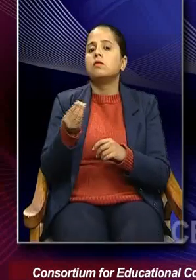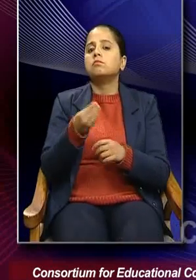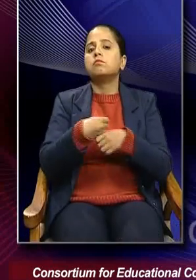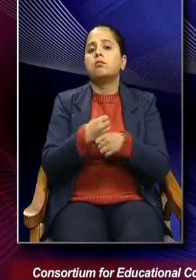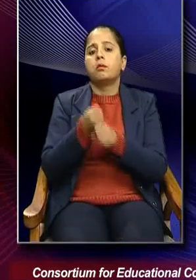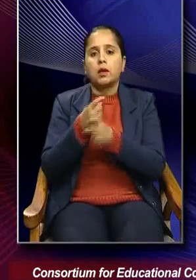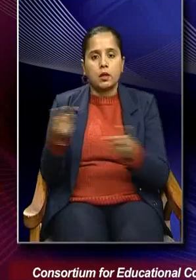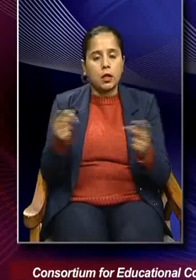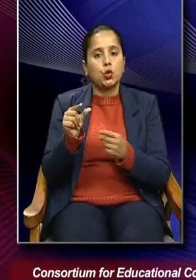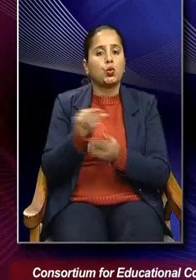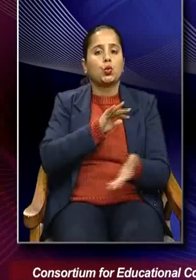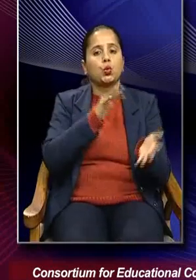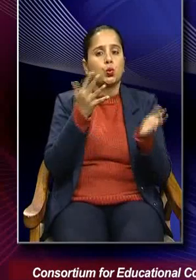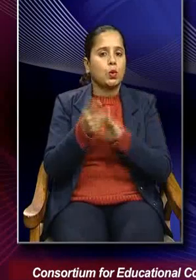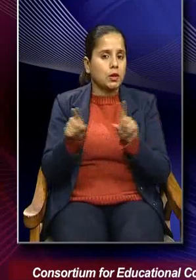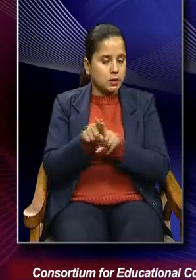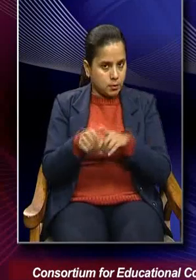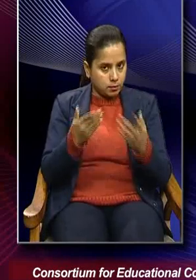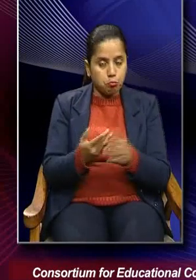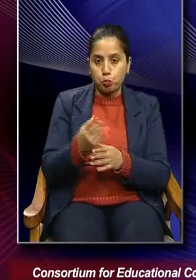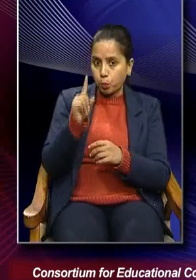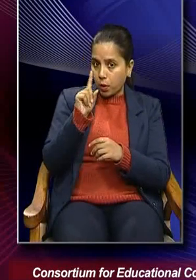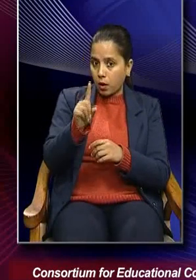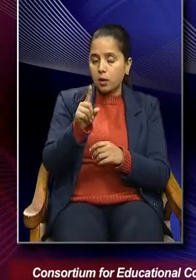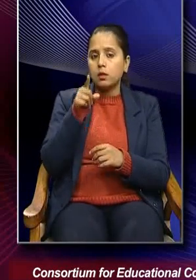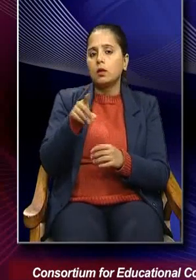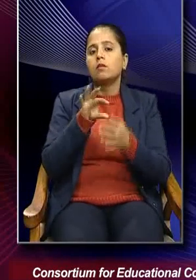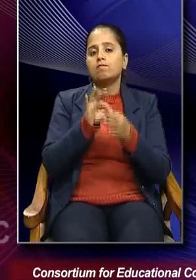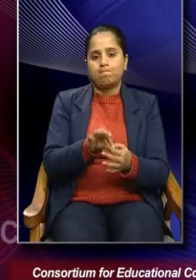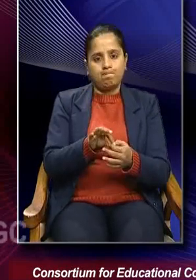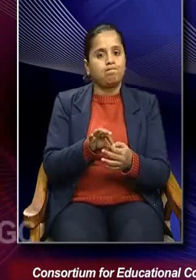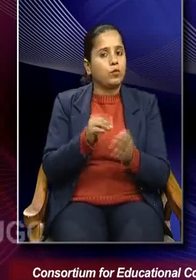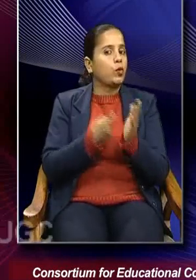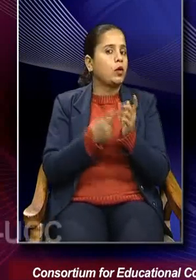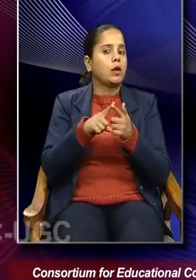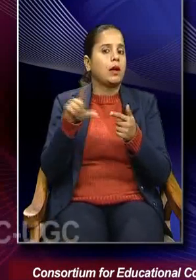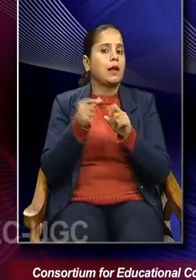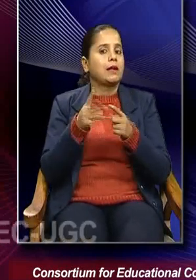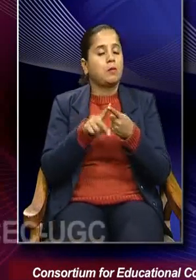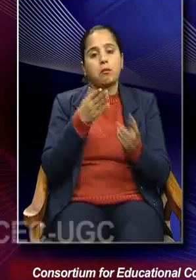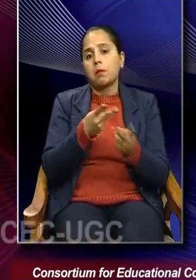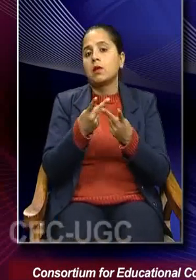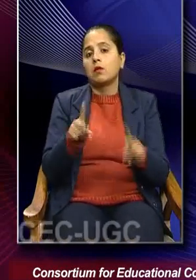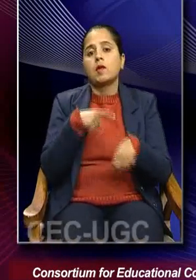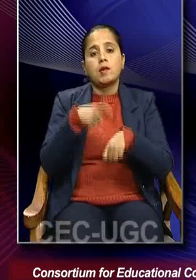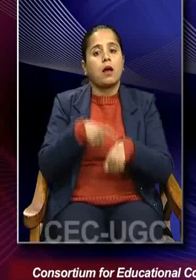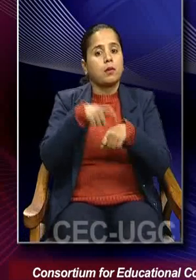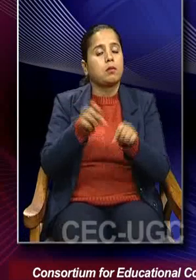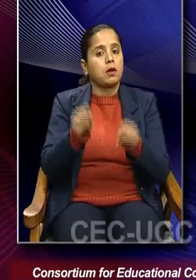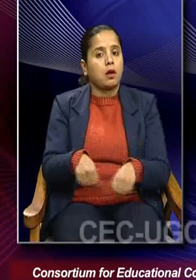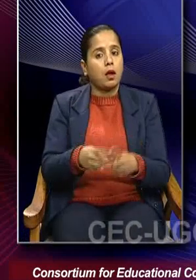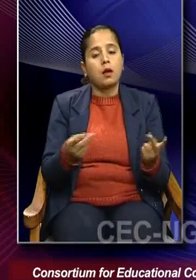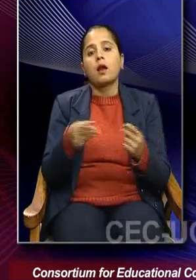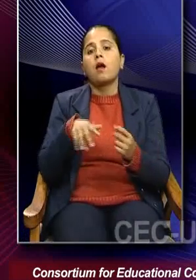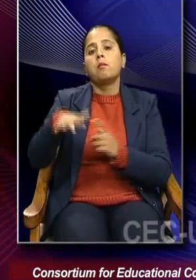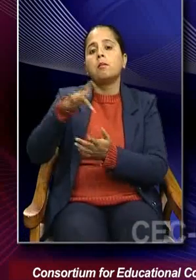universally. But then it's a relativization. It would differ from time to time, space